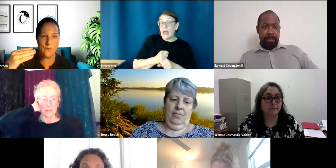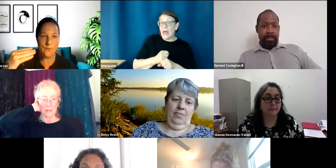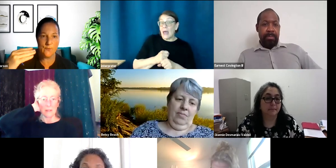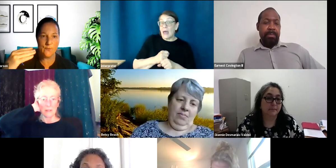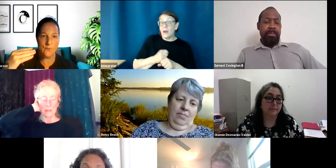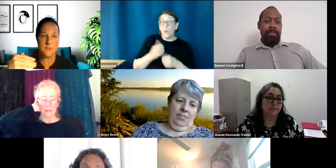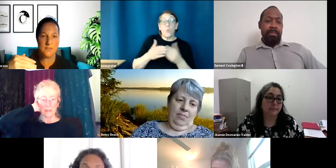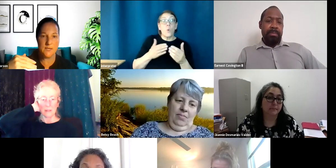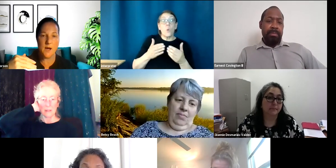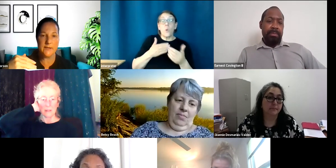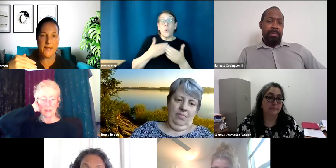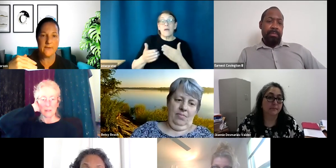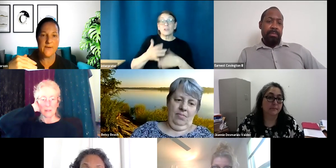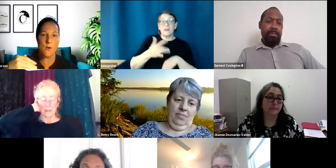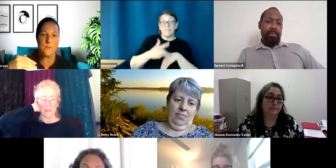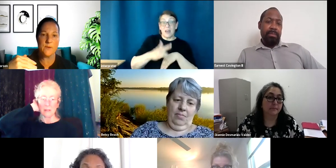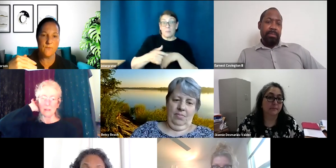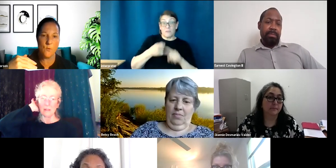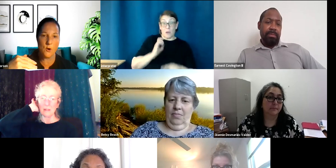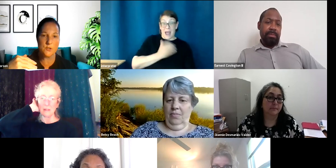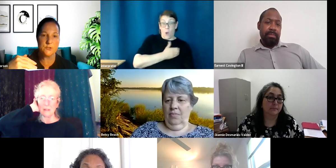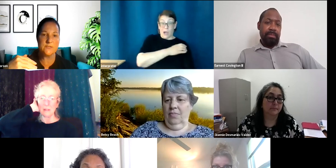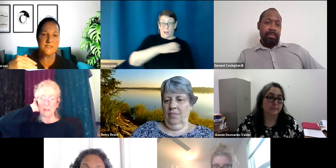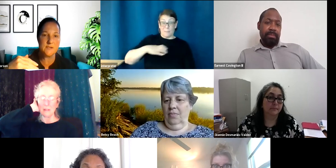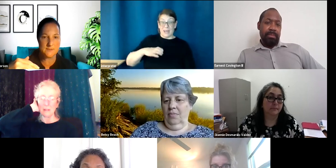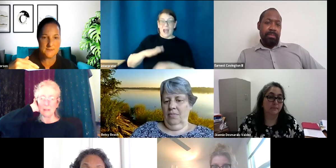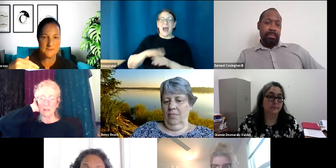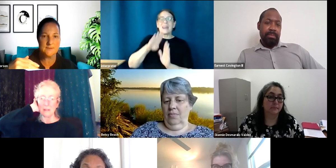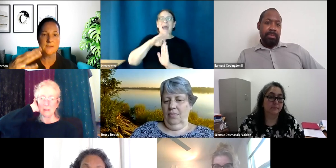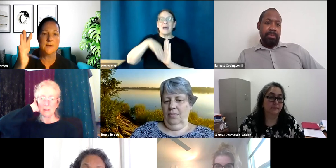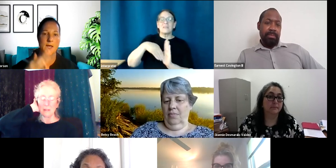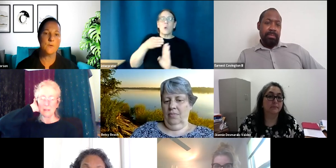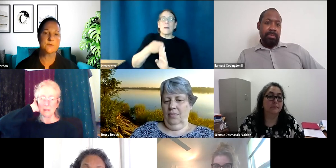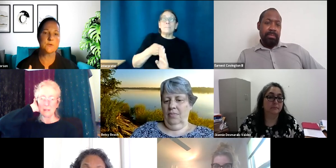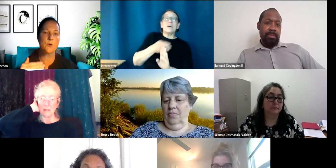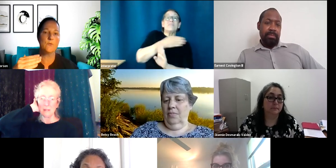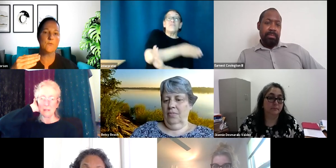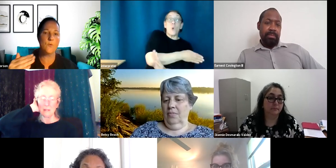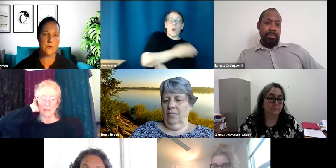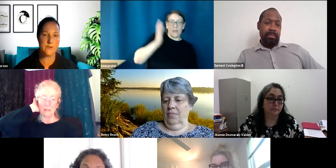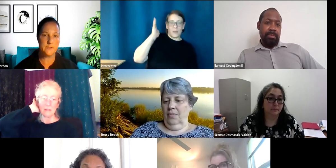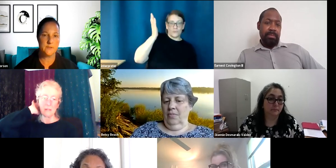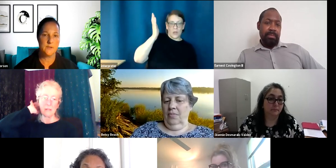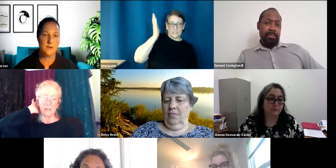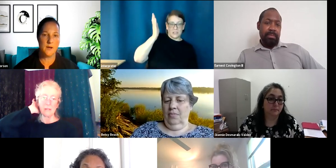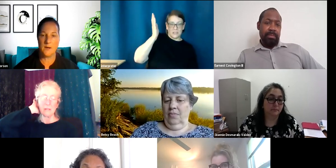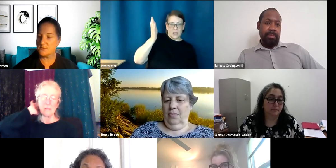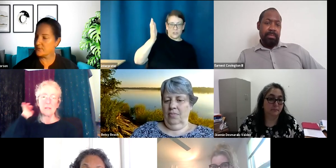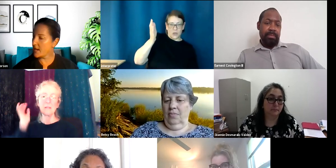from our committee on a half hour before to discuss what's going to go forward? Um, so